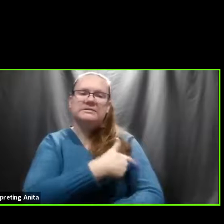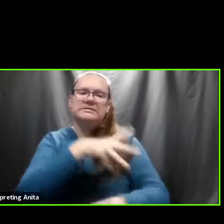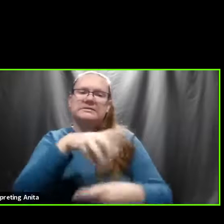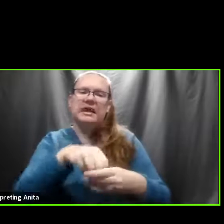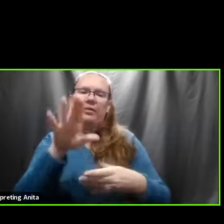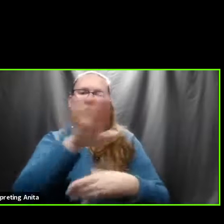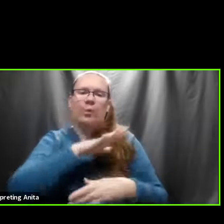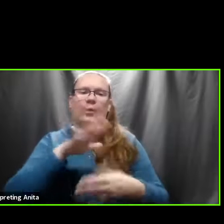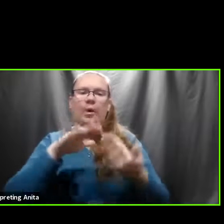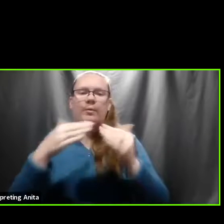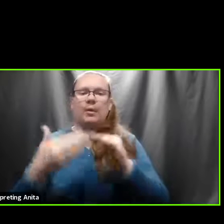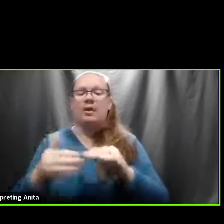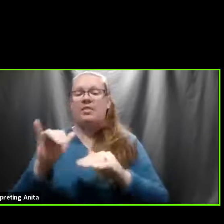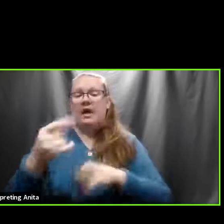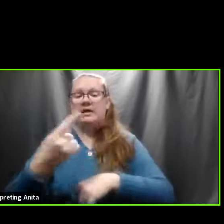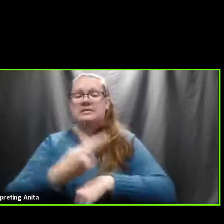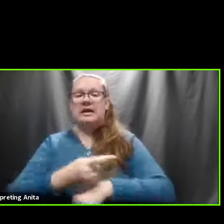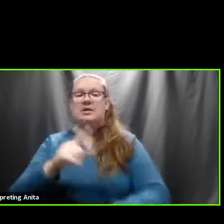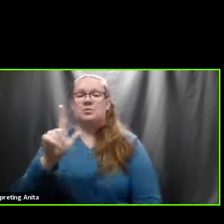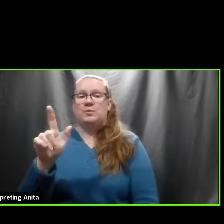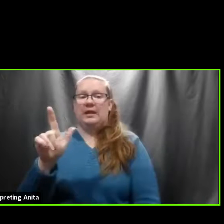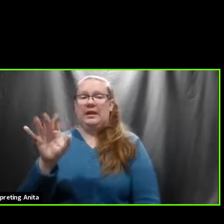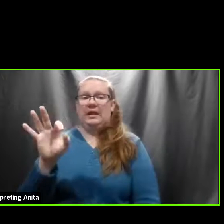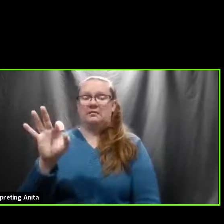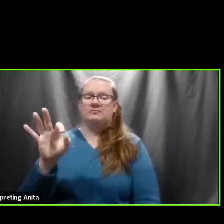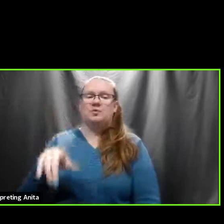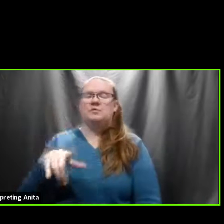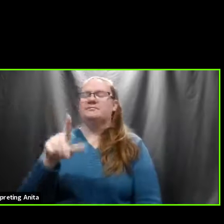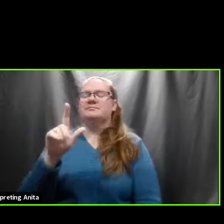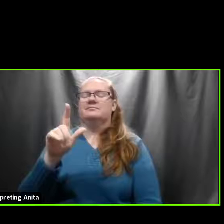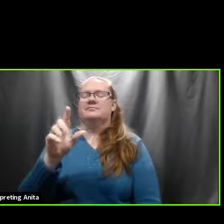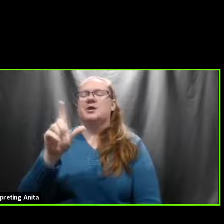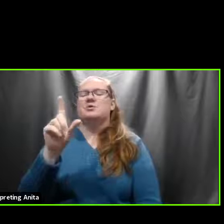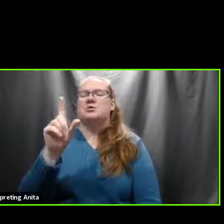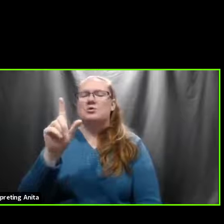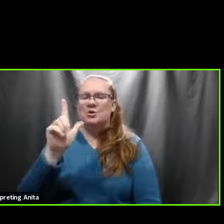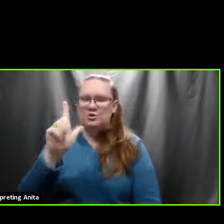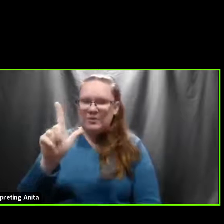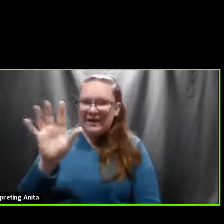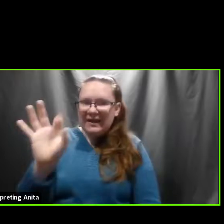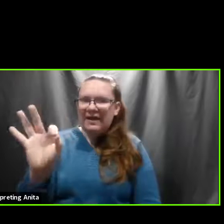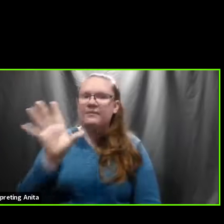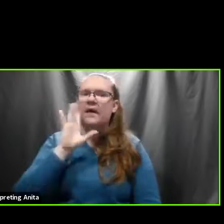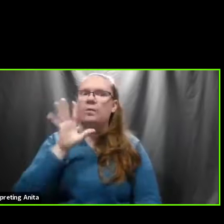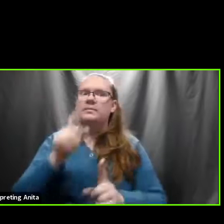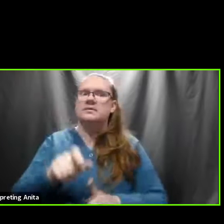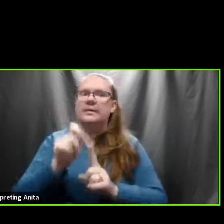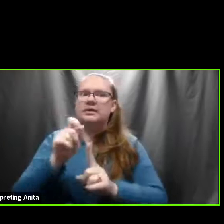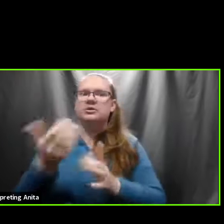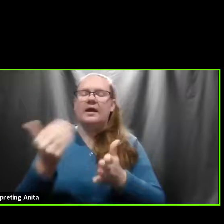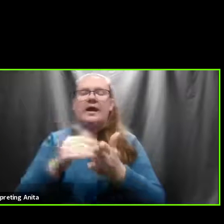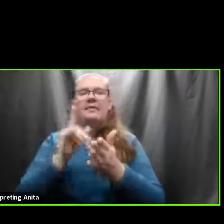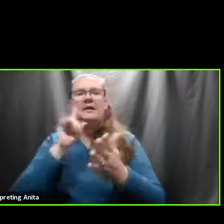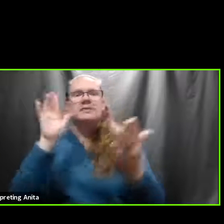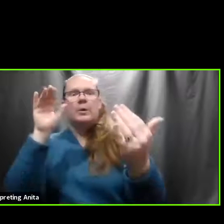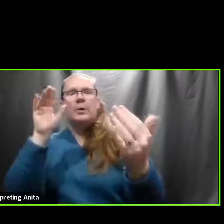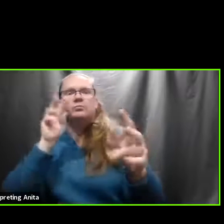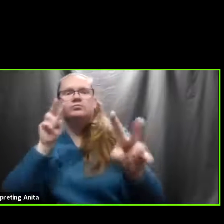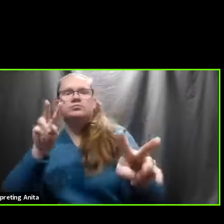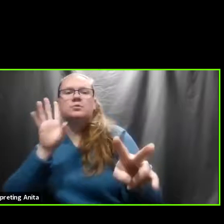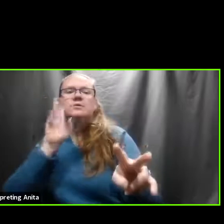that, that date of the 29th is going to be special for everybody. So again, light at the end of the tunnel, uh, and we will be talking soon. Thank you.